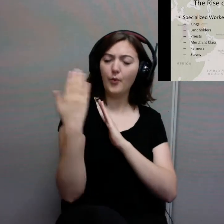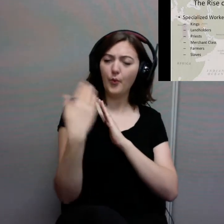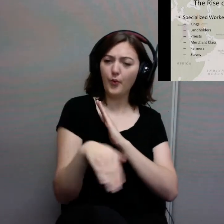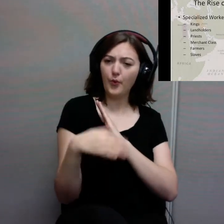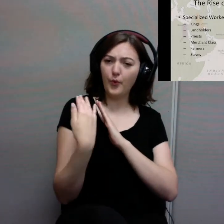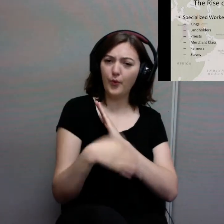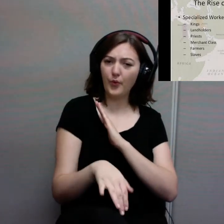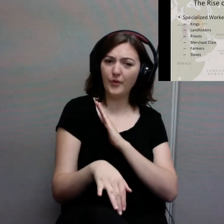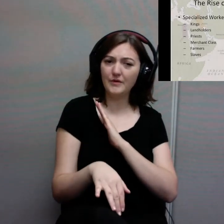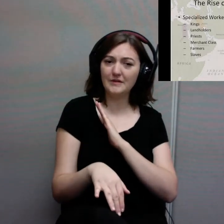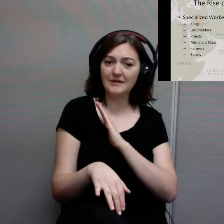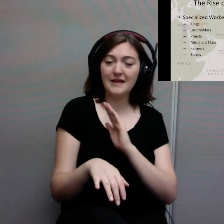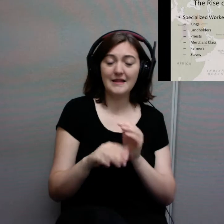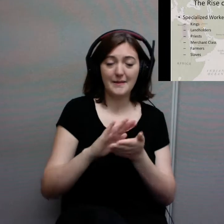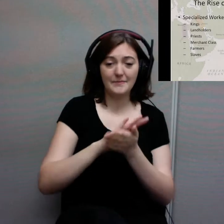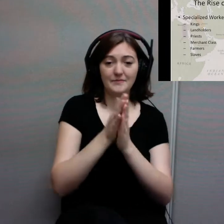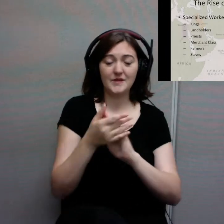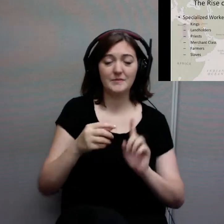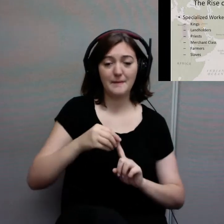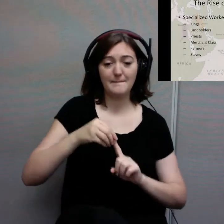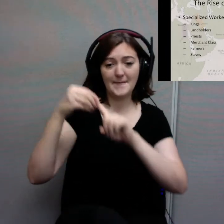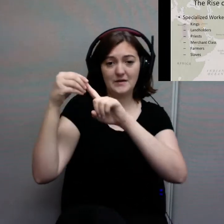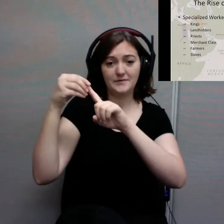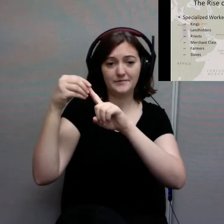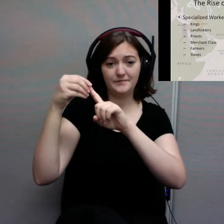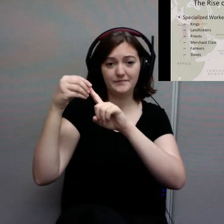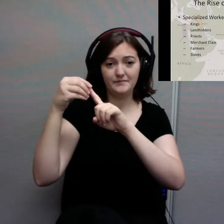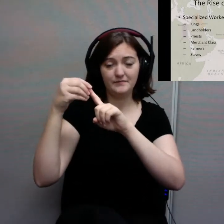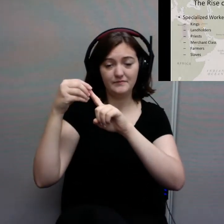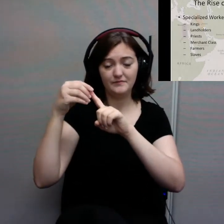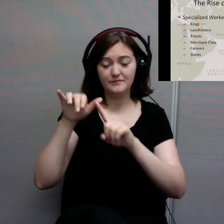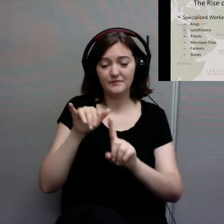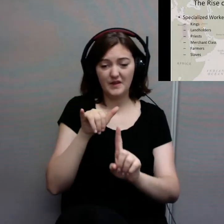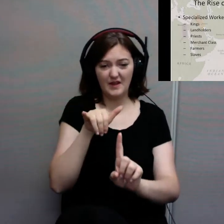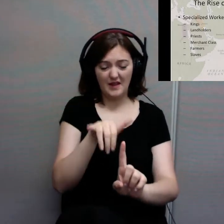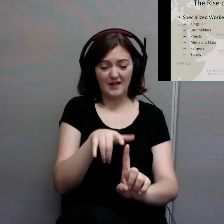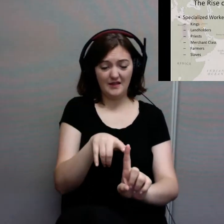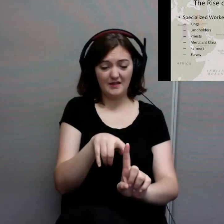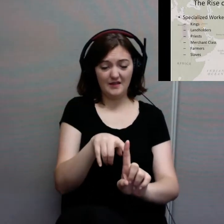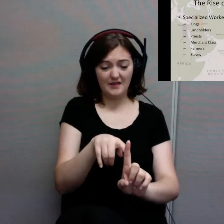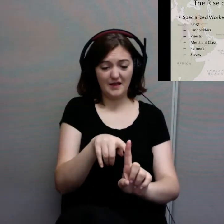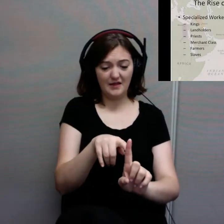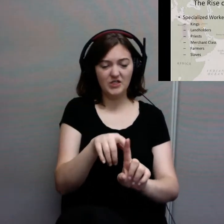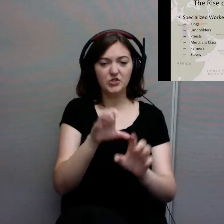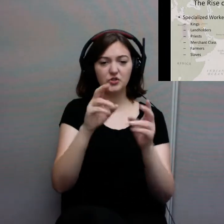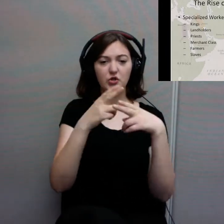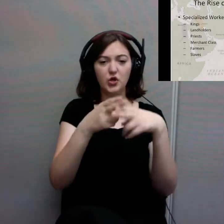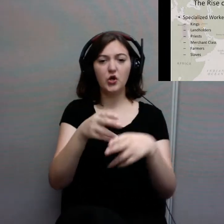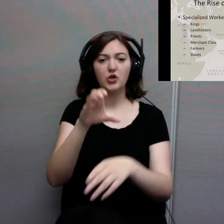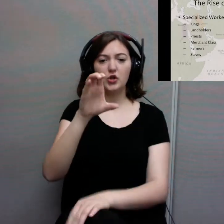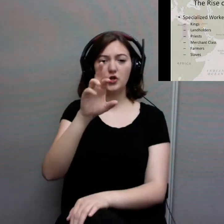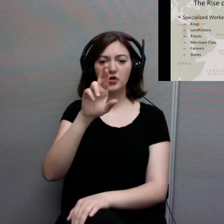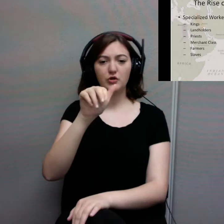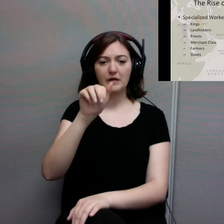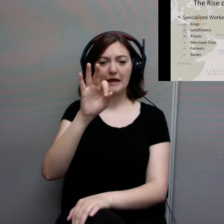Now, not only is that based off of craftsmanship, but it also applies to political leadership, kings,